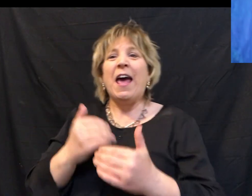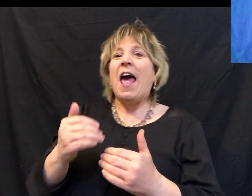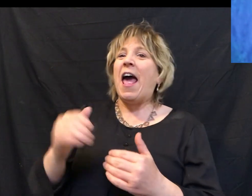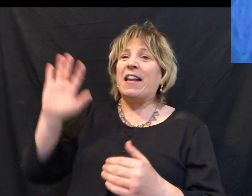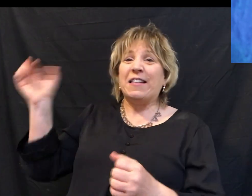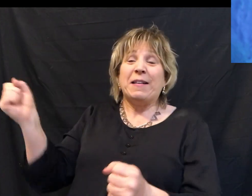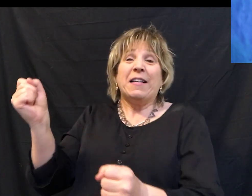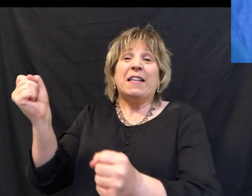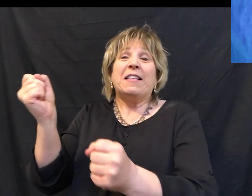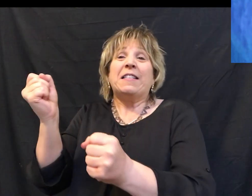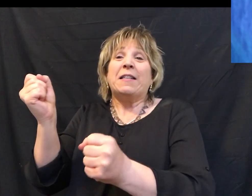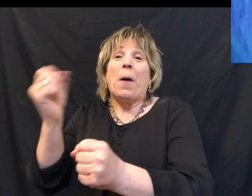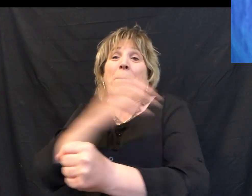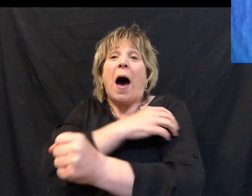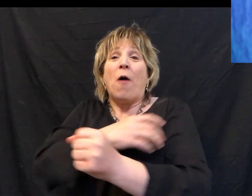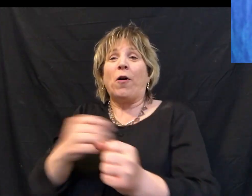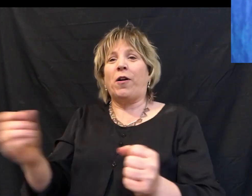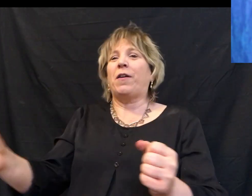of the blood